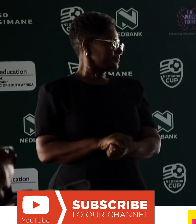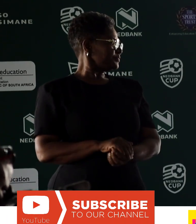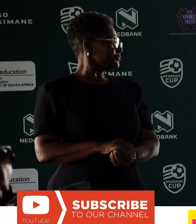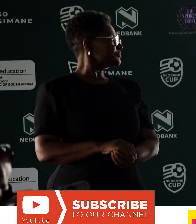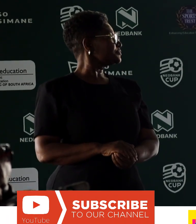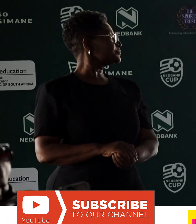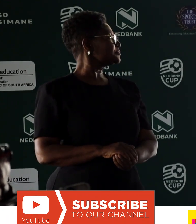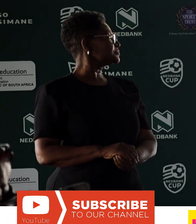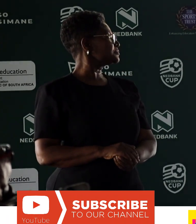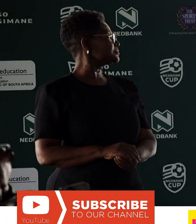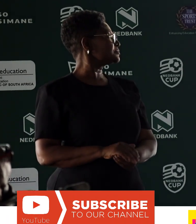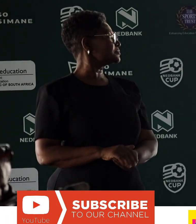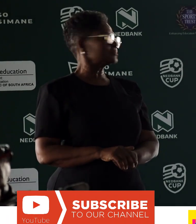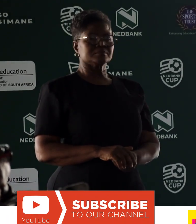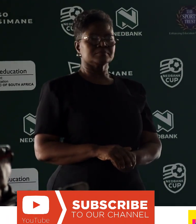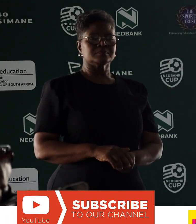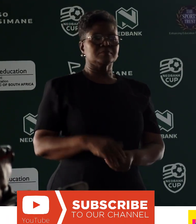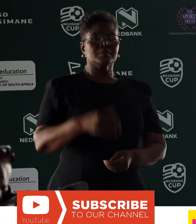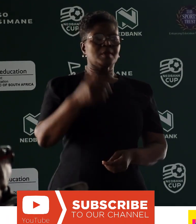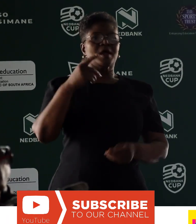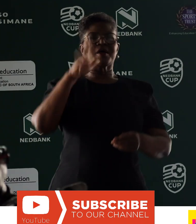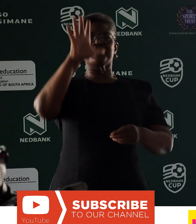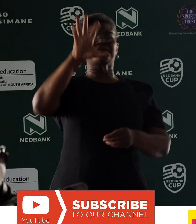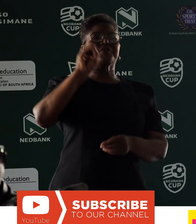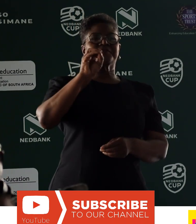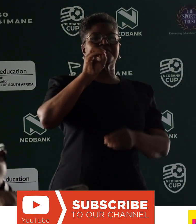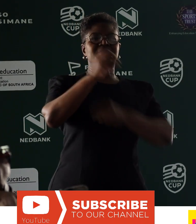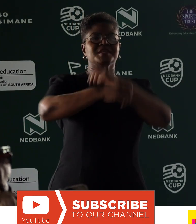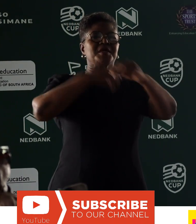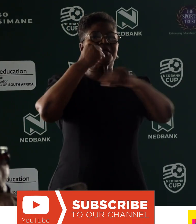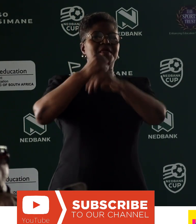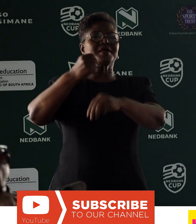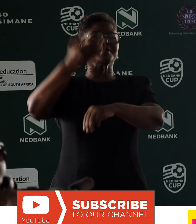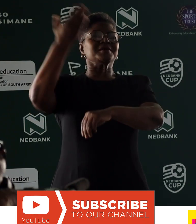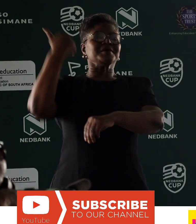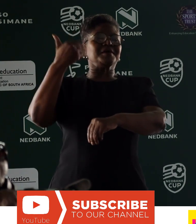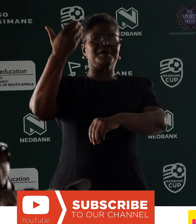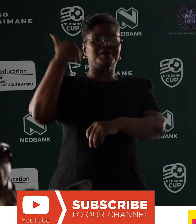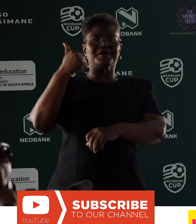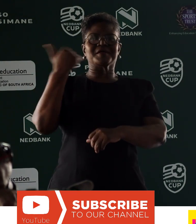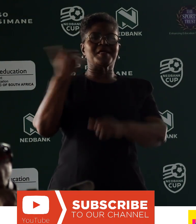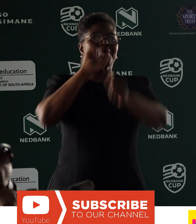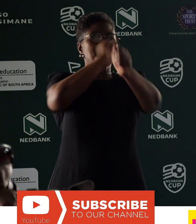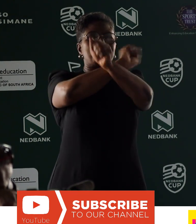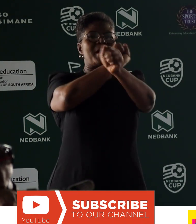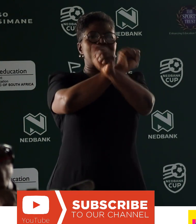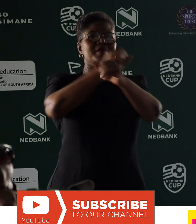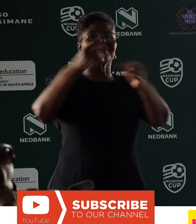That's why I can't talk about 50 years ago, Paris won five trophies, I can't talk about that.